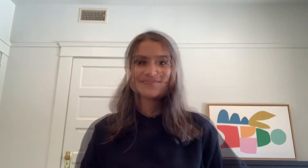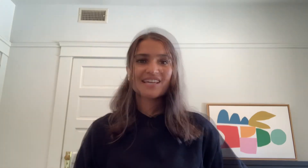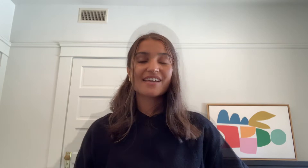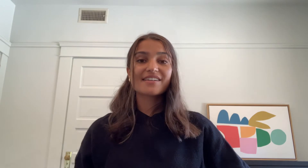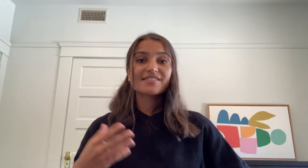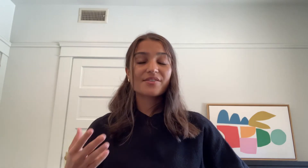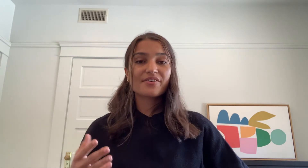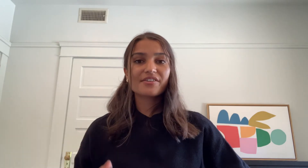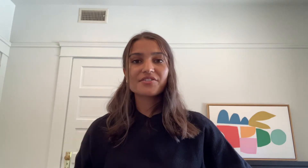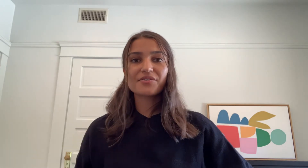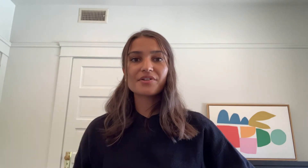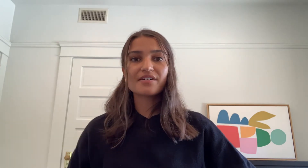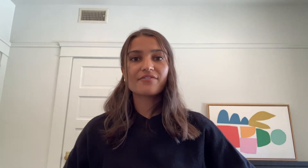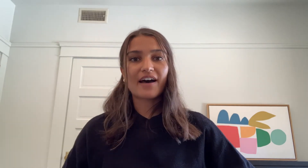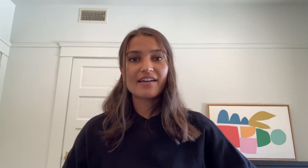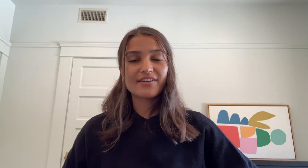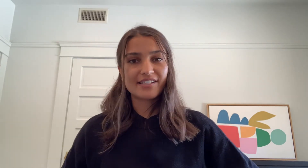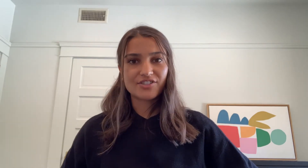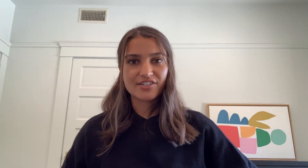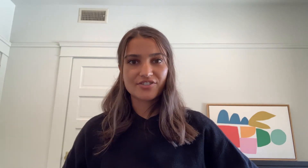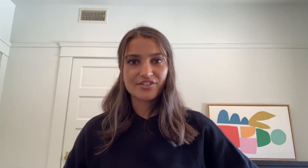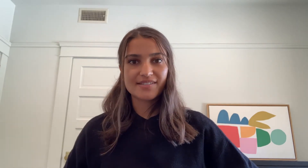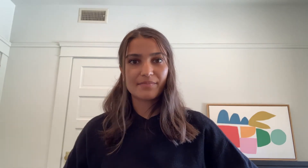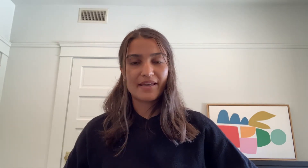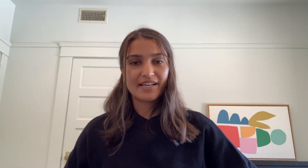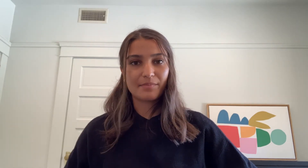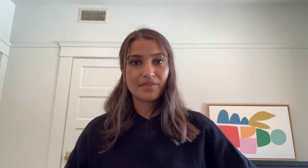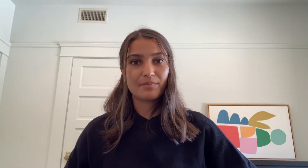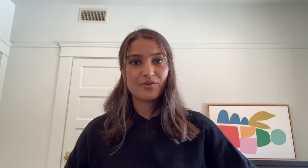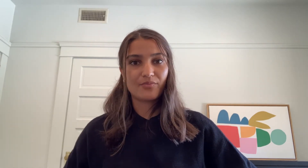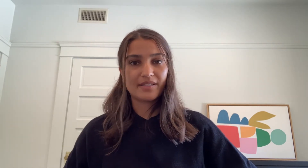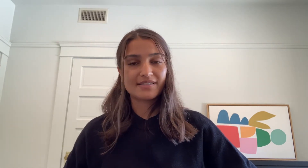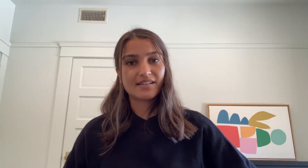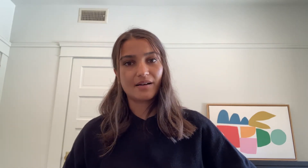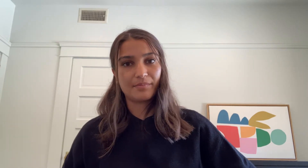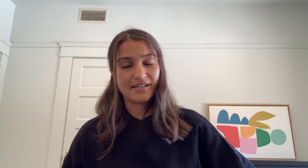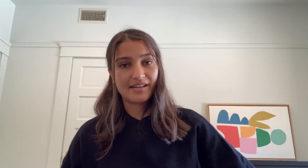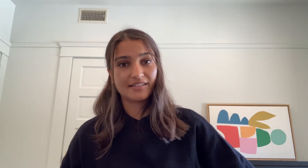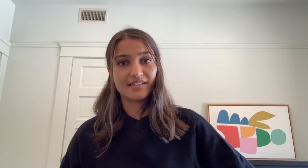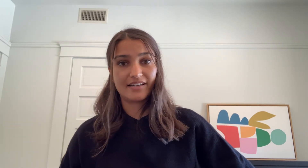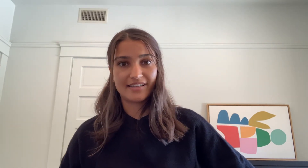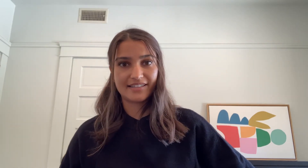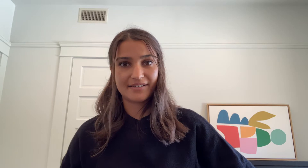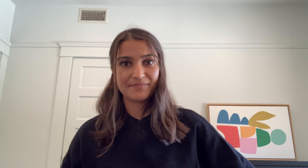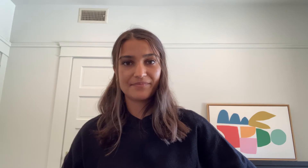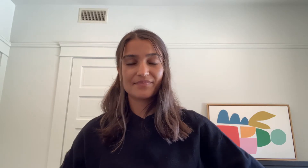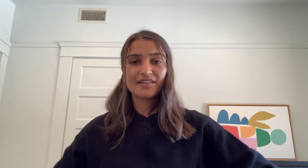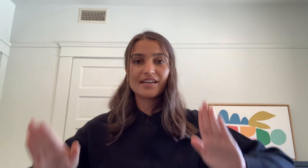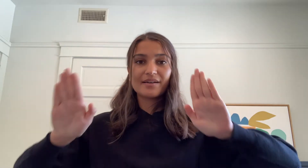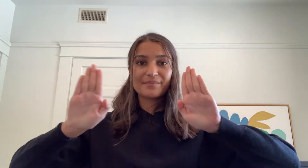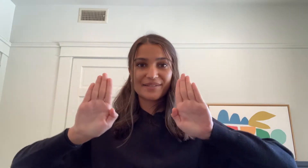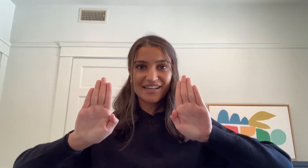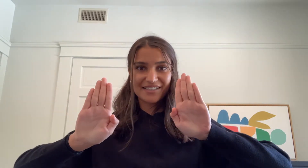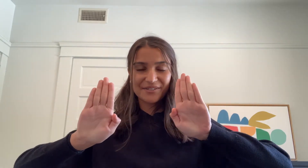So there are a total of five hand gestures that make up the movements accompanying Tarikita. Patako,